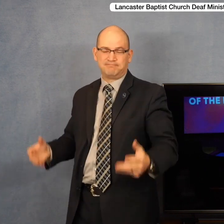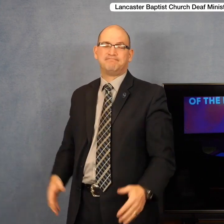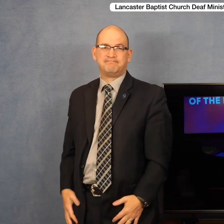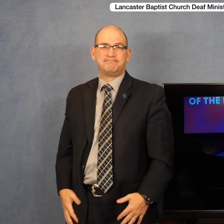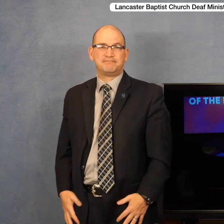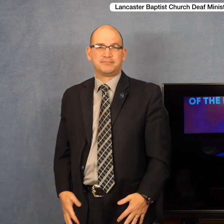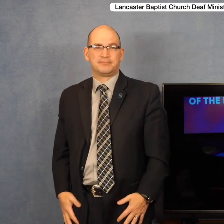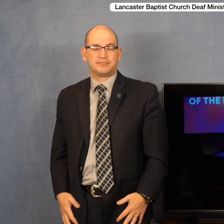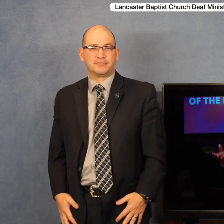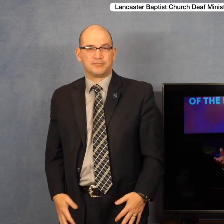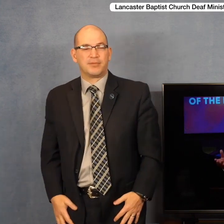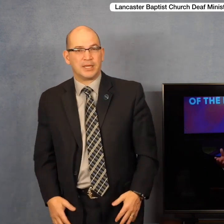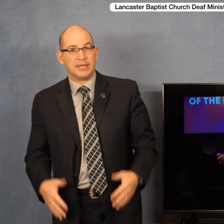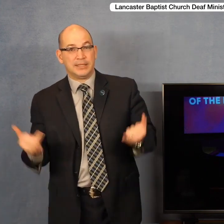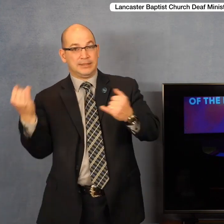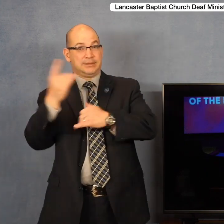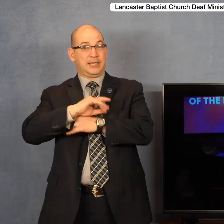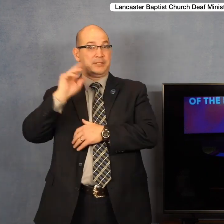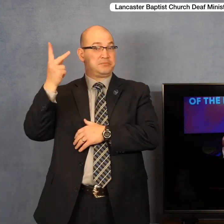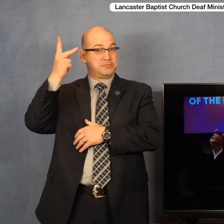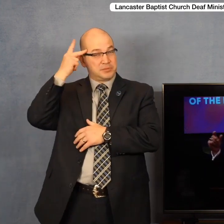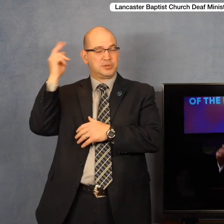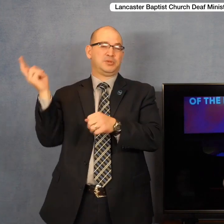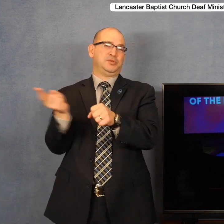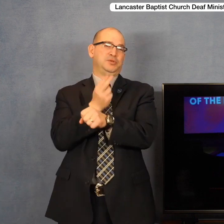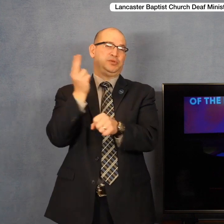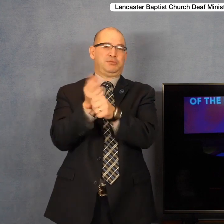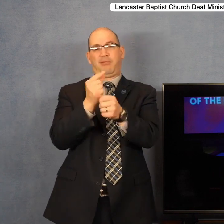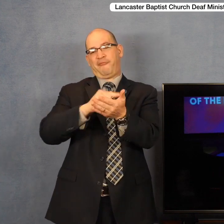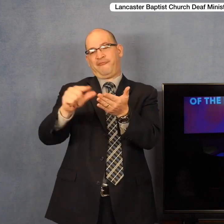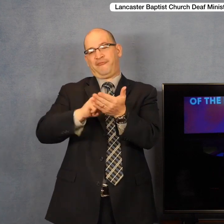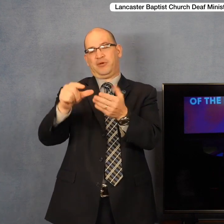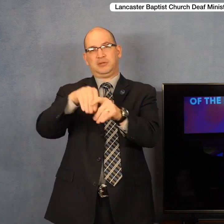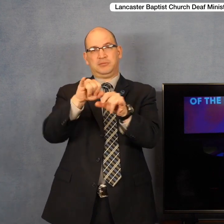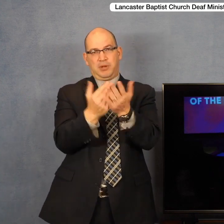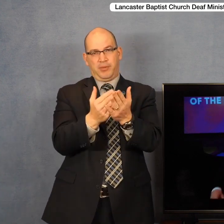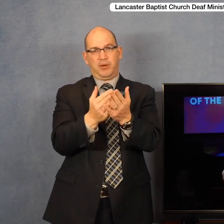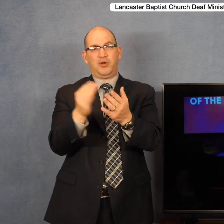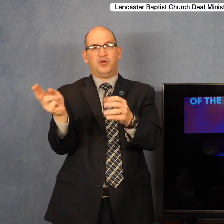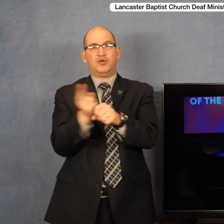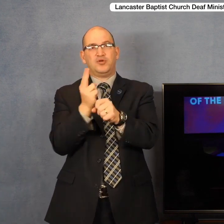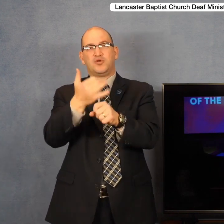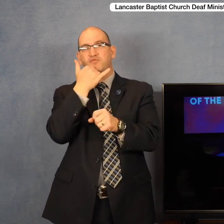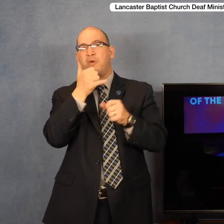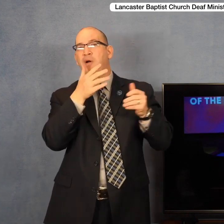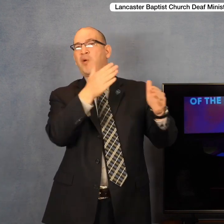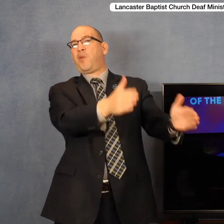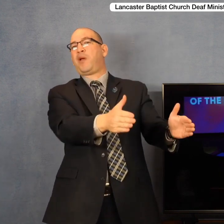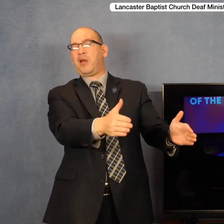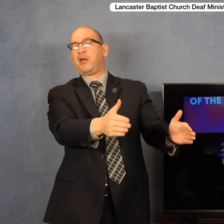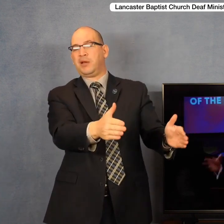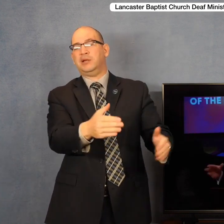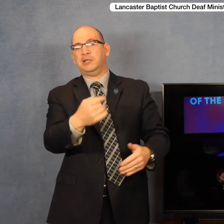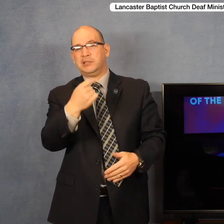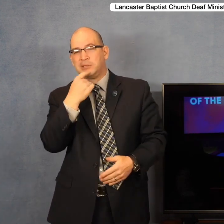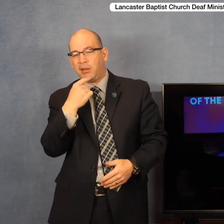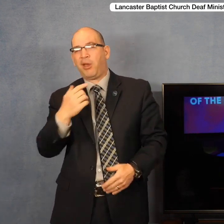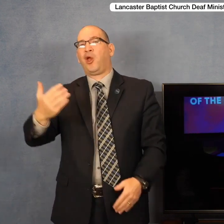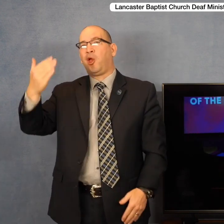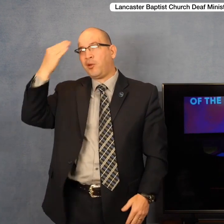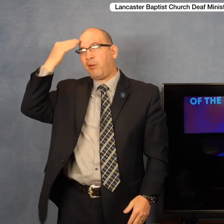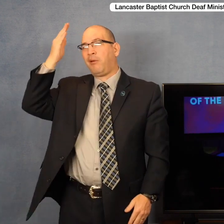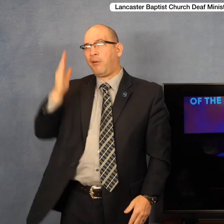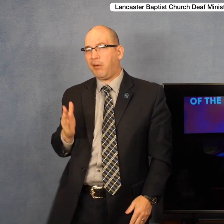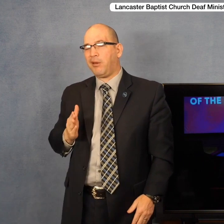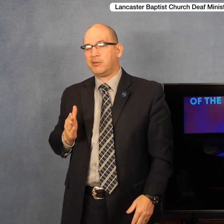politicians today quote the Bible and taking passages out of context and saying that they know who God is or they believe in